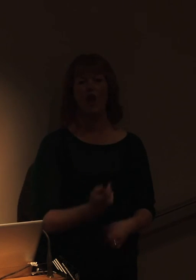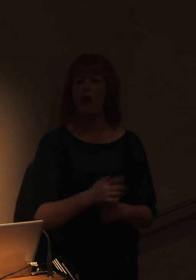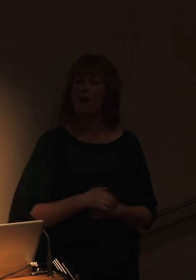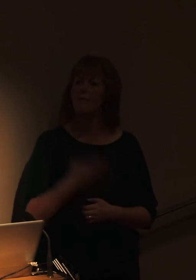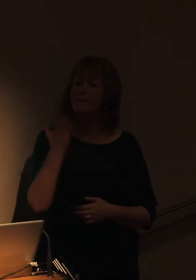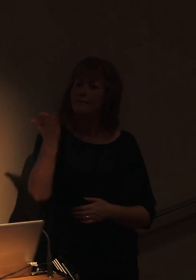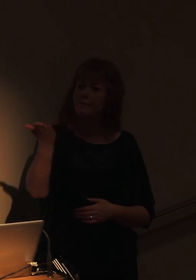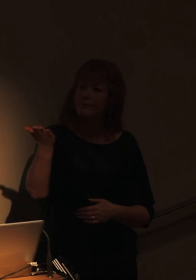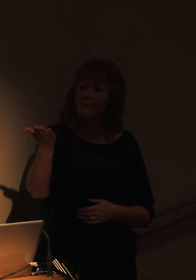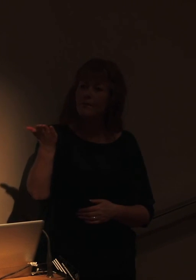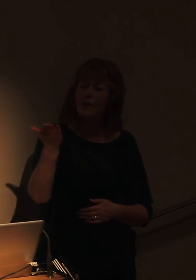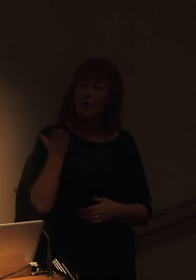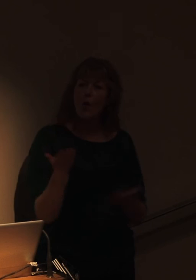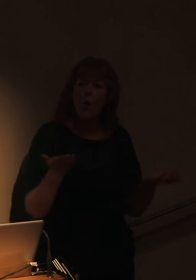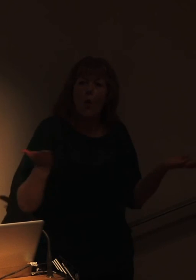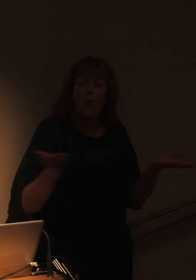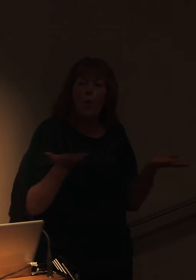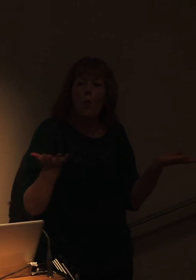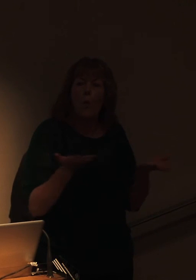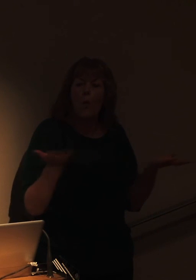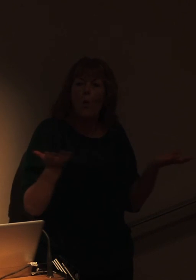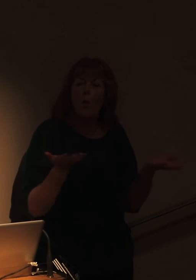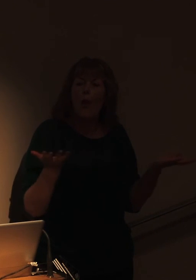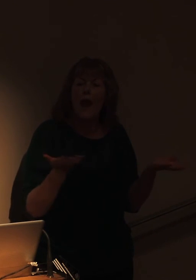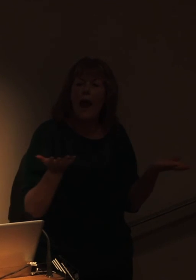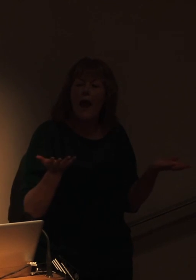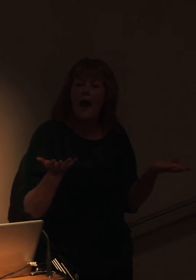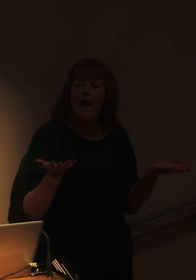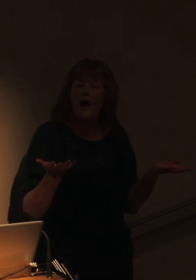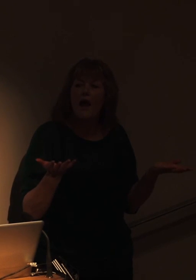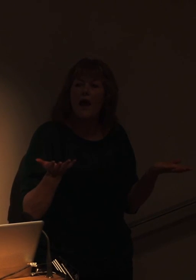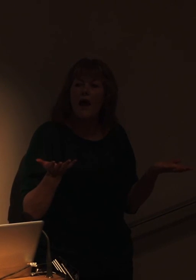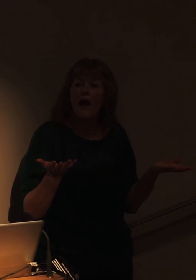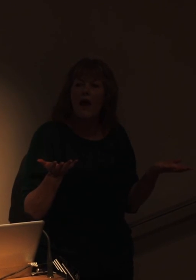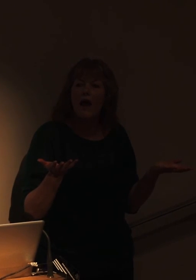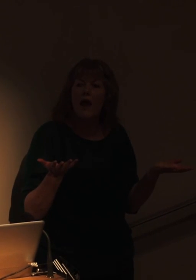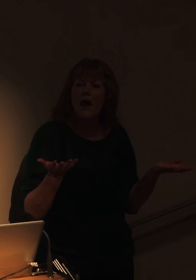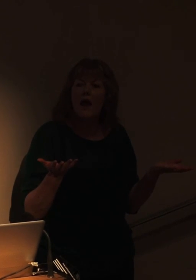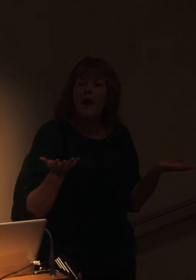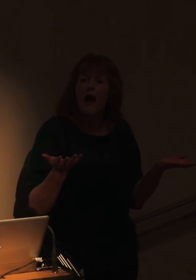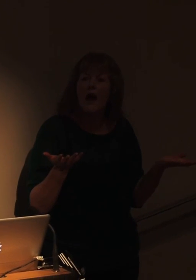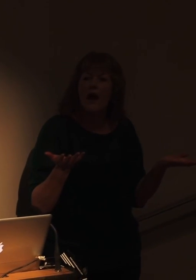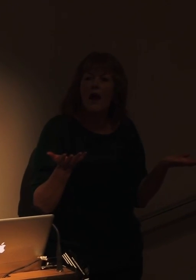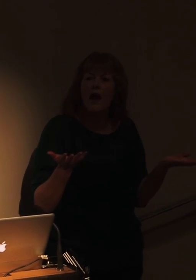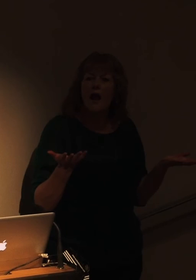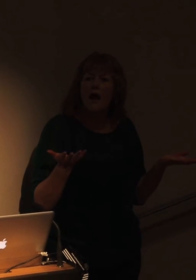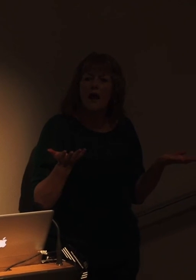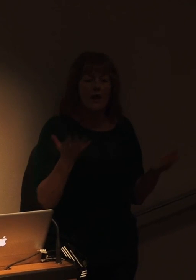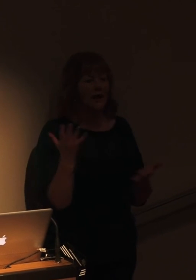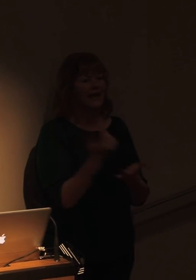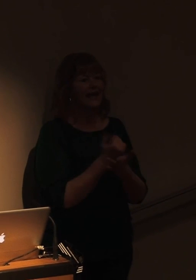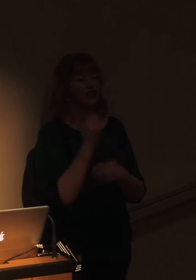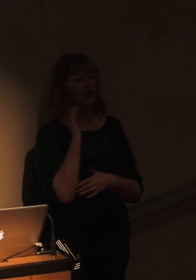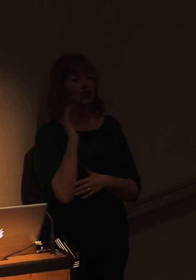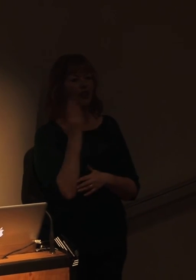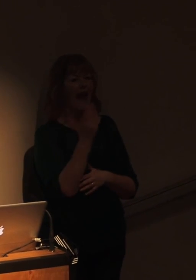Where do you get the filming of the sharks in the fishing boat? A lot of